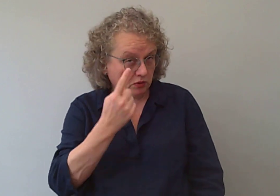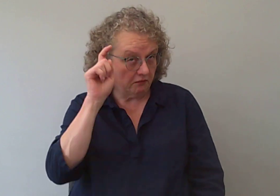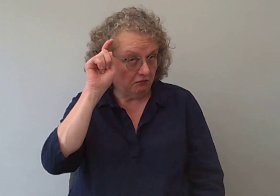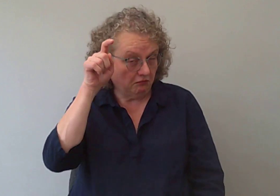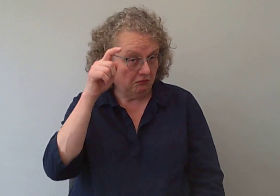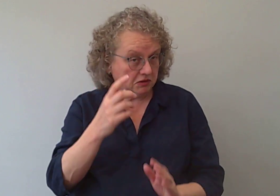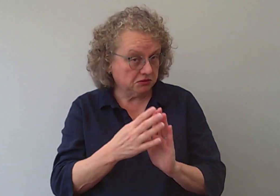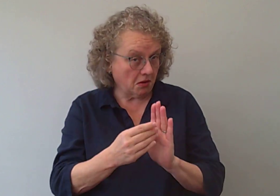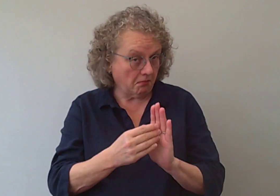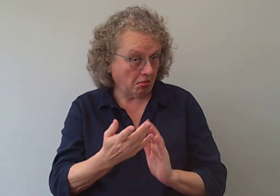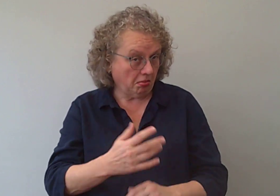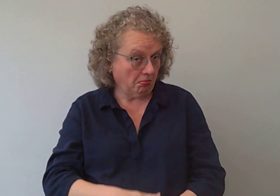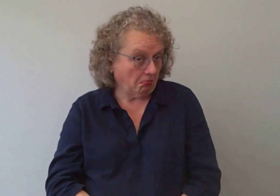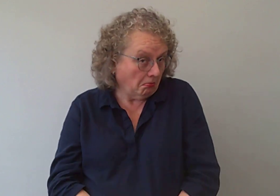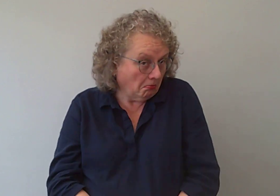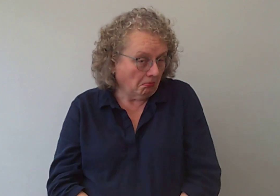See if you can think of any examples yourself.